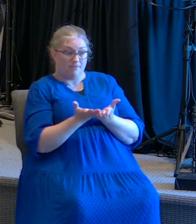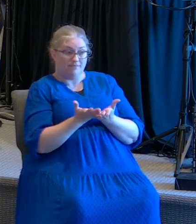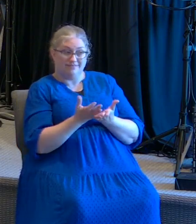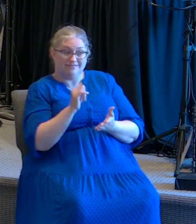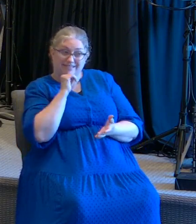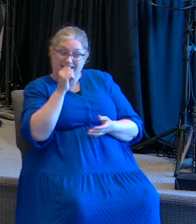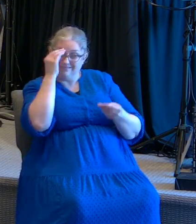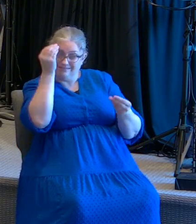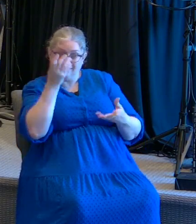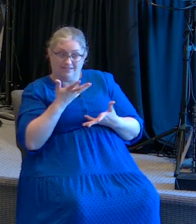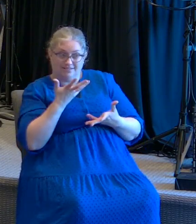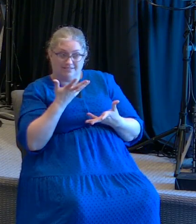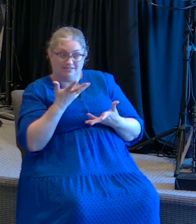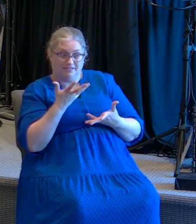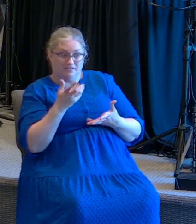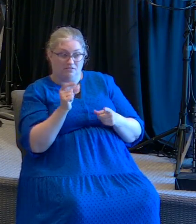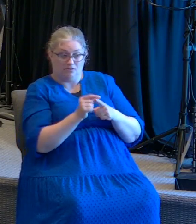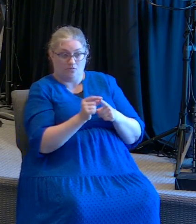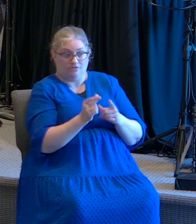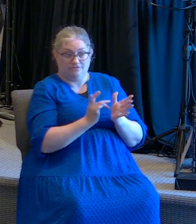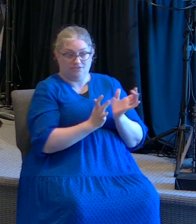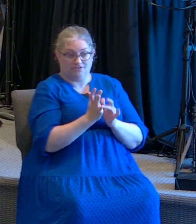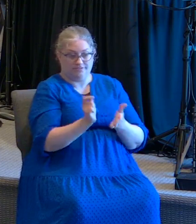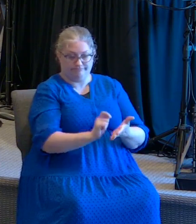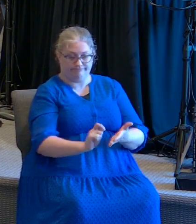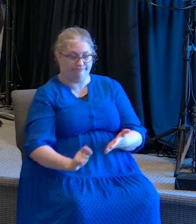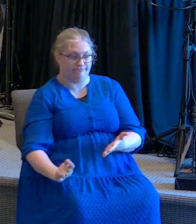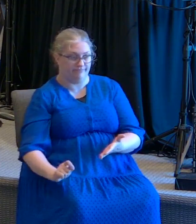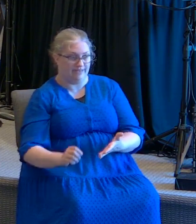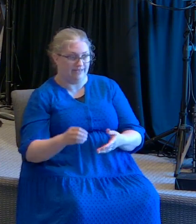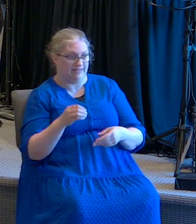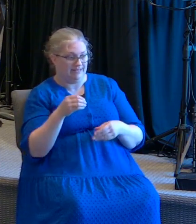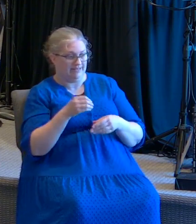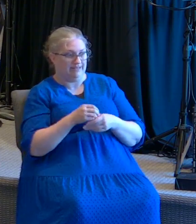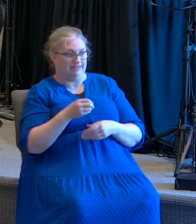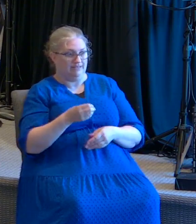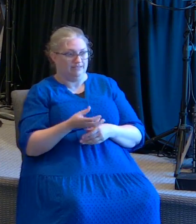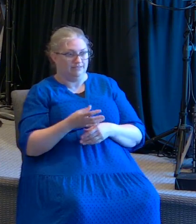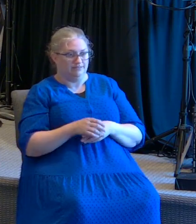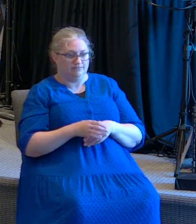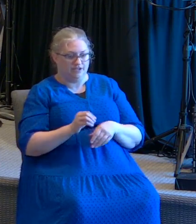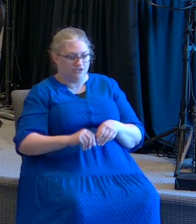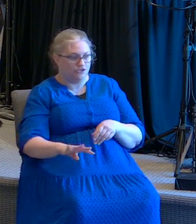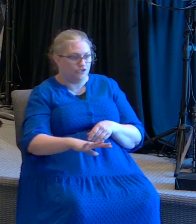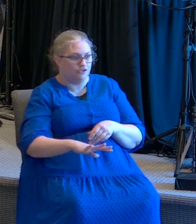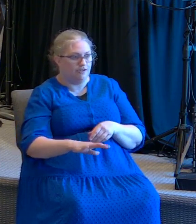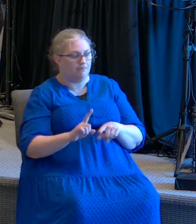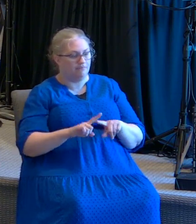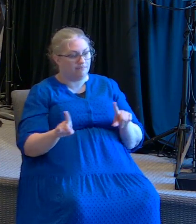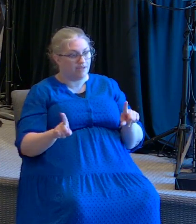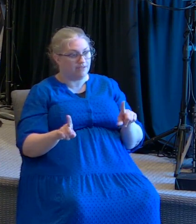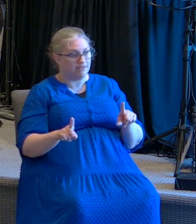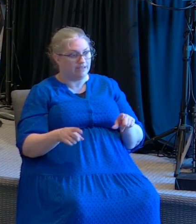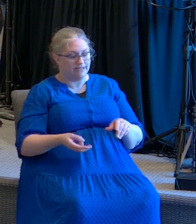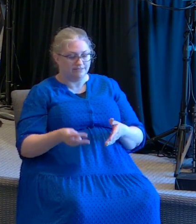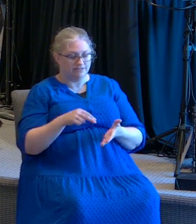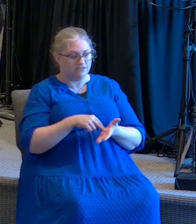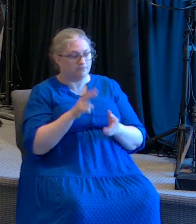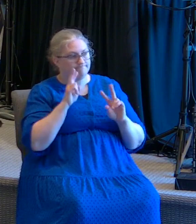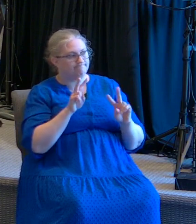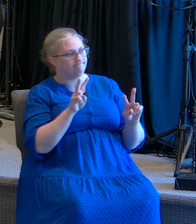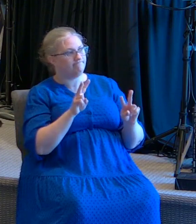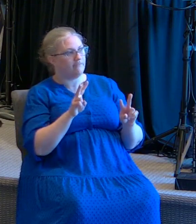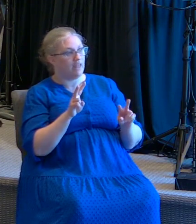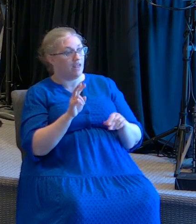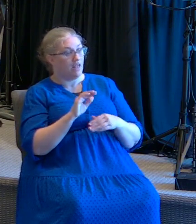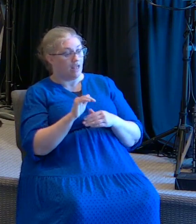no describe la Biblia que escribió Jesús en la tierra. But he did look up and he said, let him who has no sin cast the first stone. Pero cuando